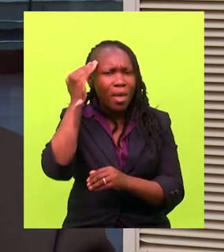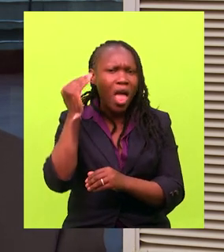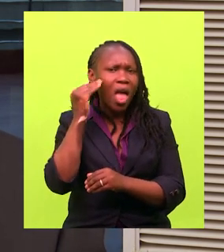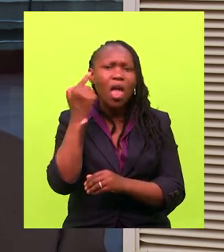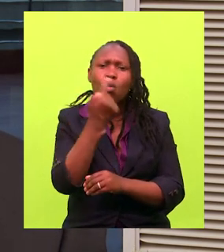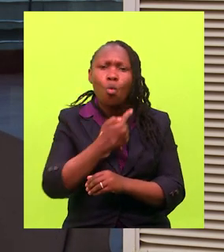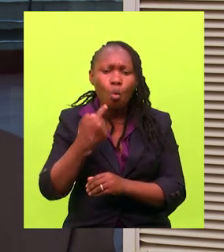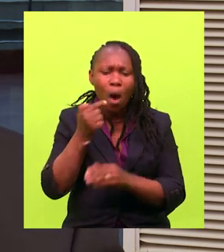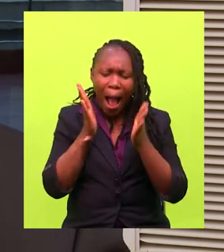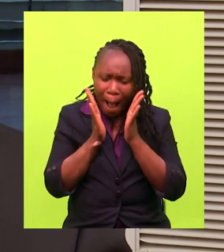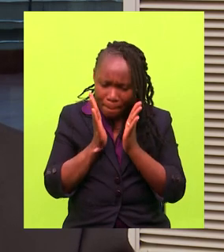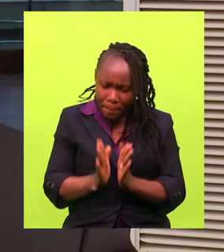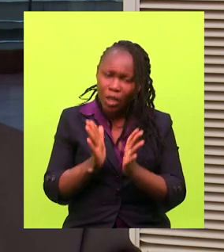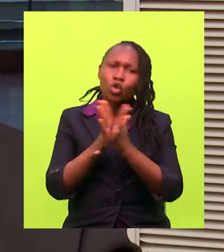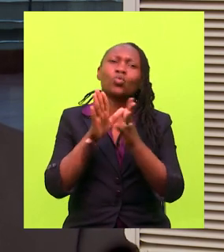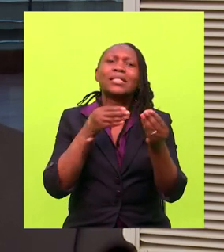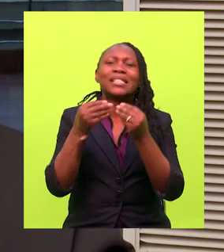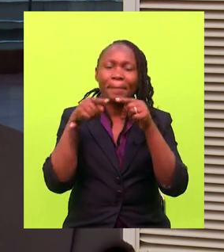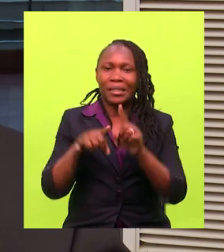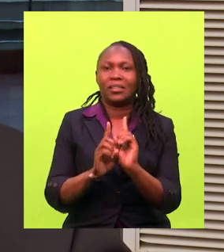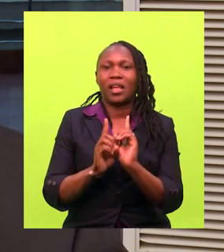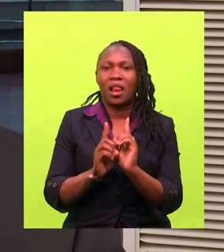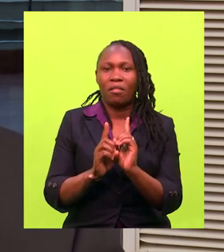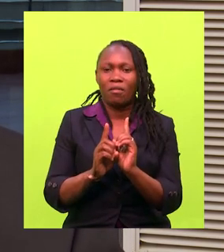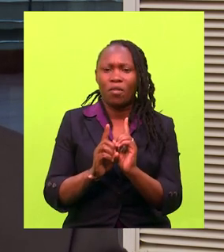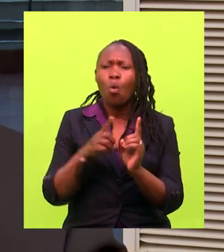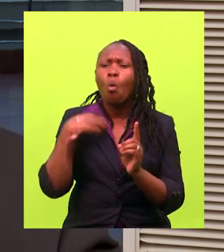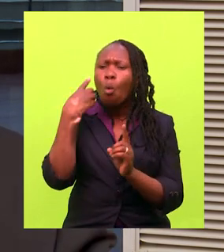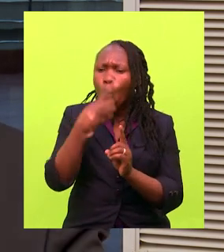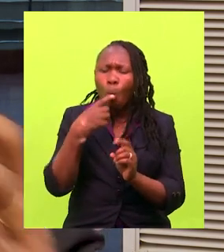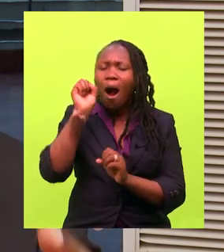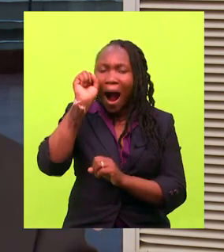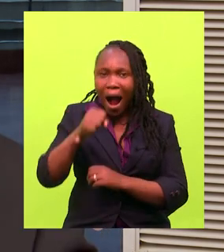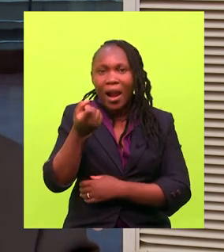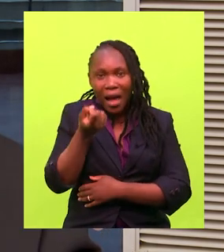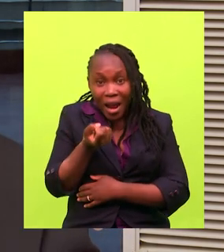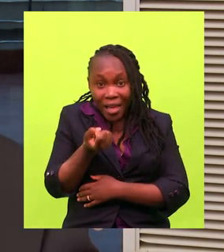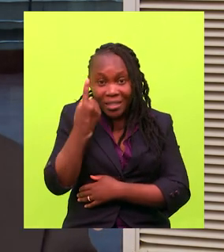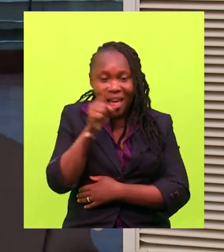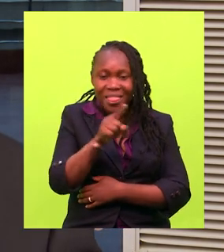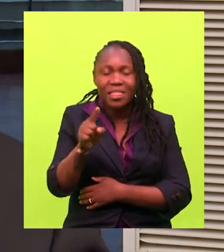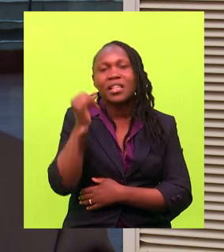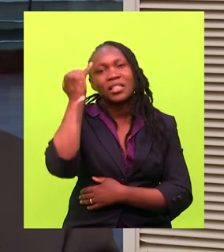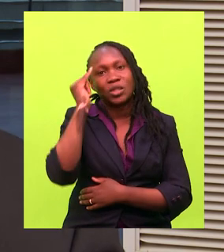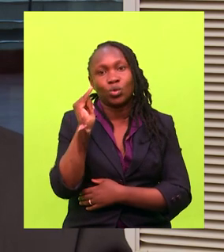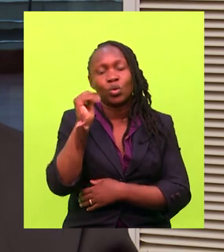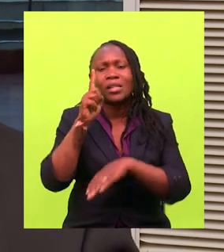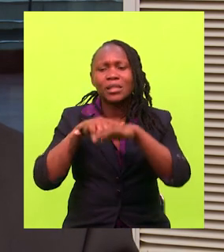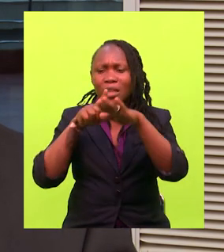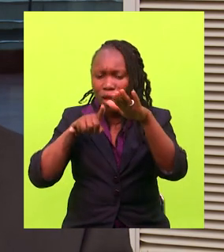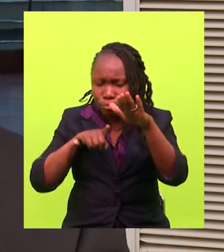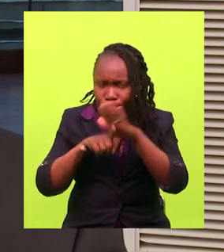by a person with a disability. Who lives in this world, who can understand those kind of things. So that